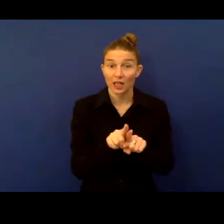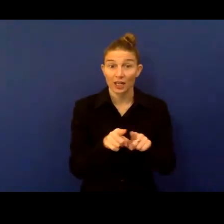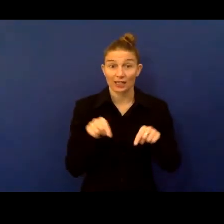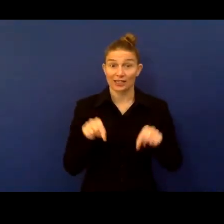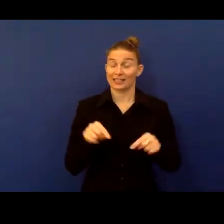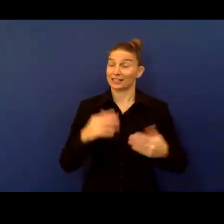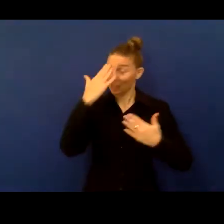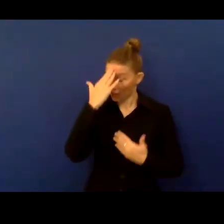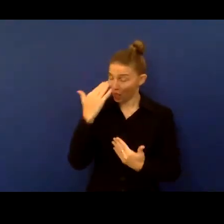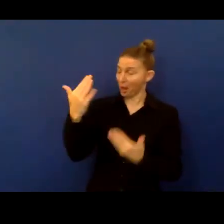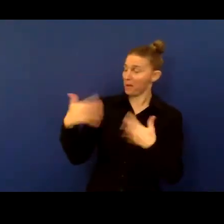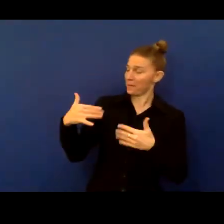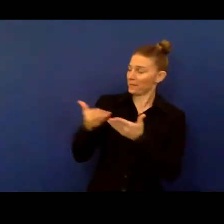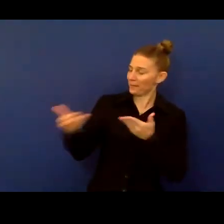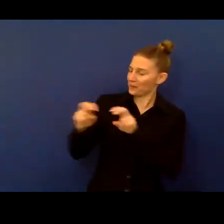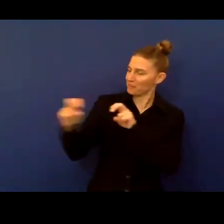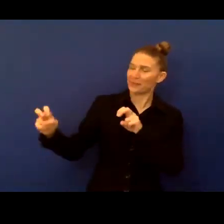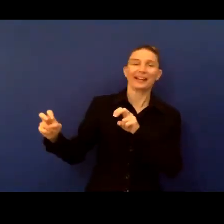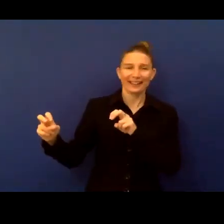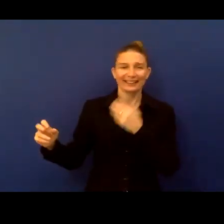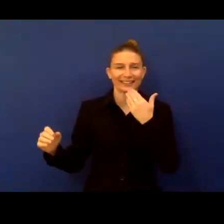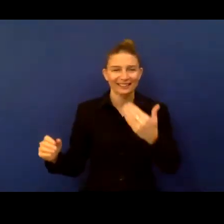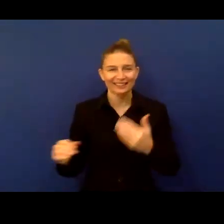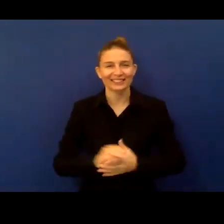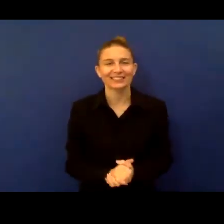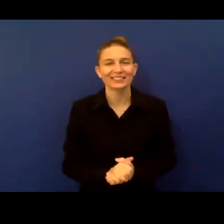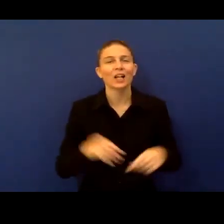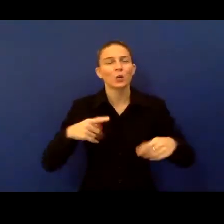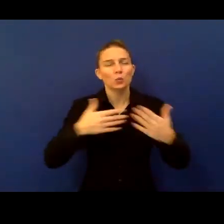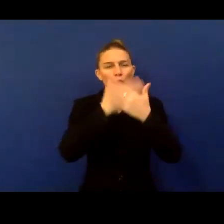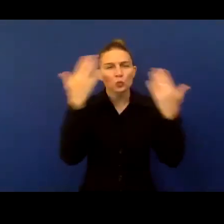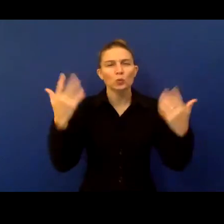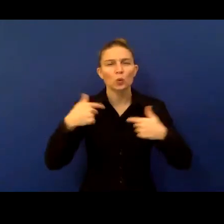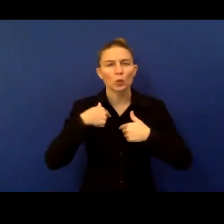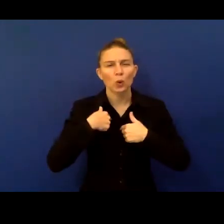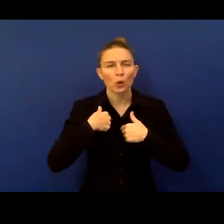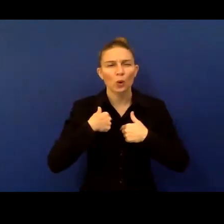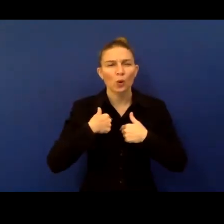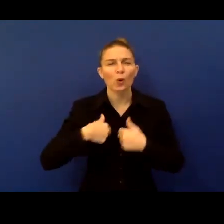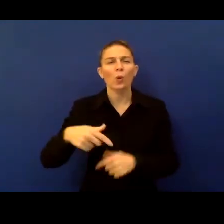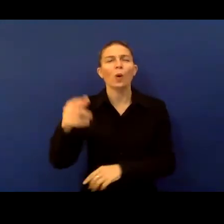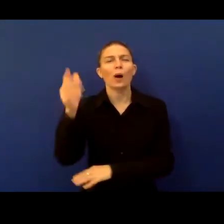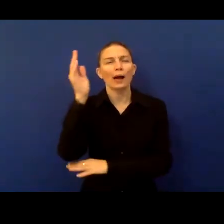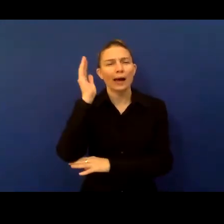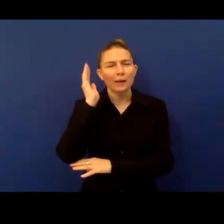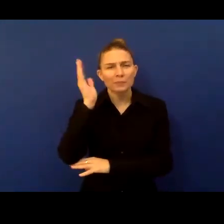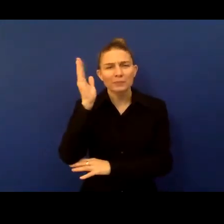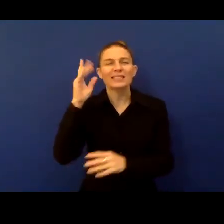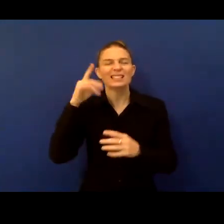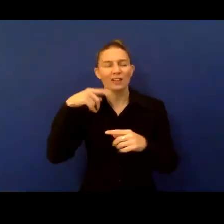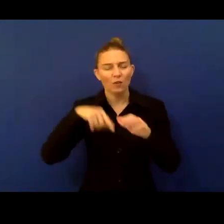very honoured. And as Dom said, I'm speaking to you today from the UK's Foreign Commonwealth and Development Office.